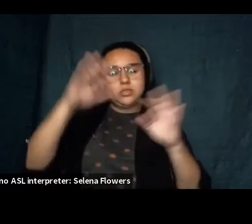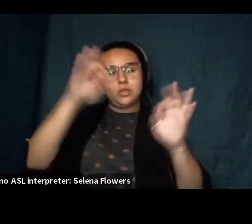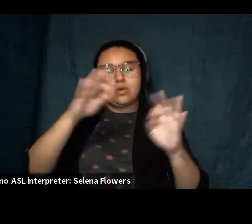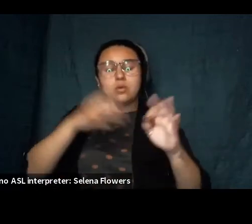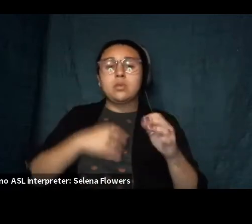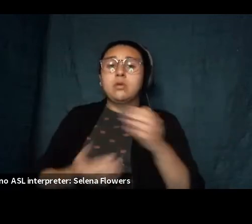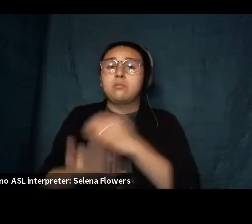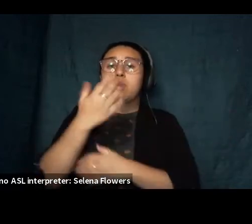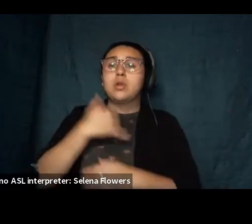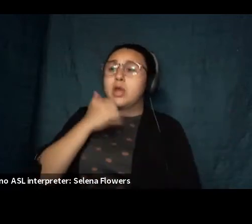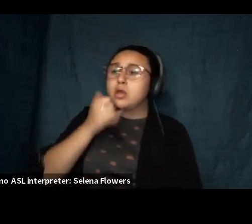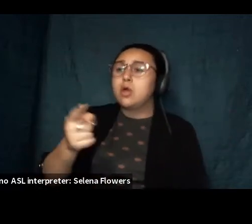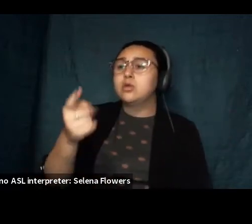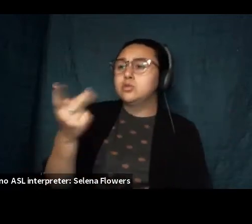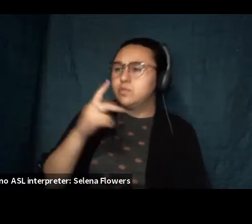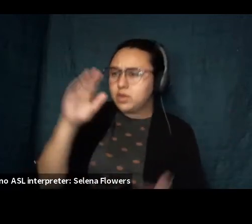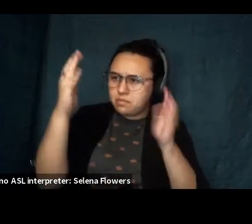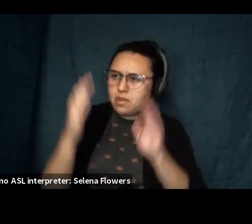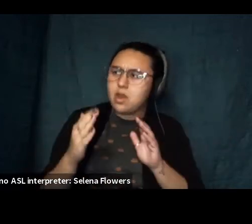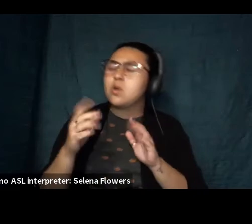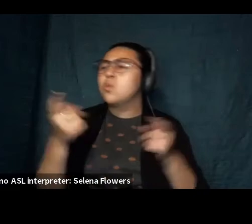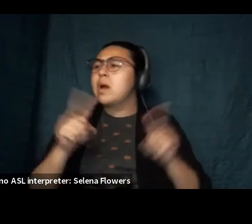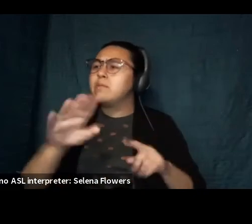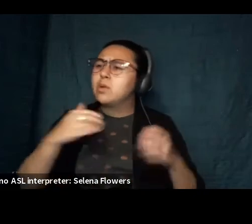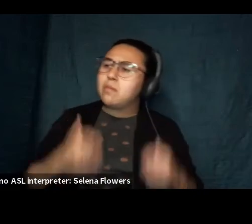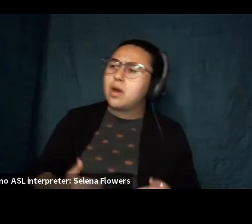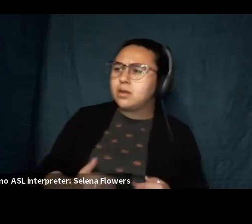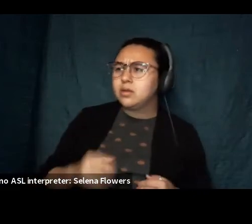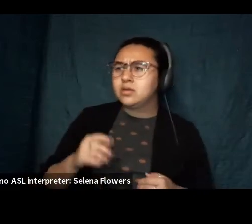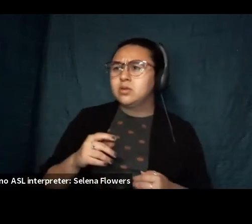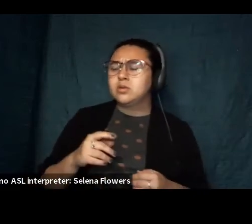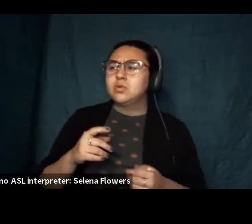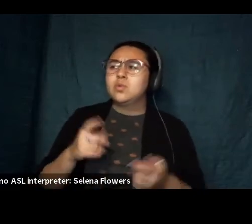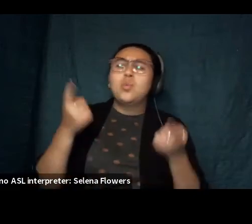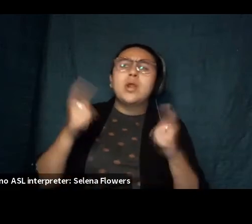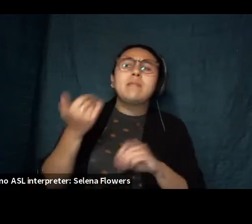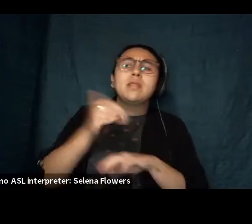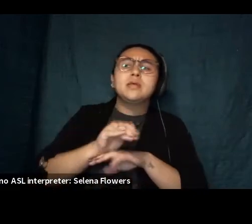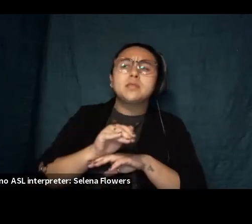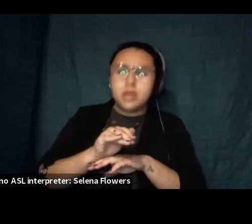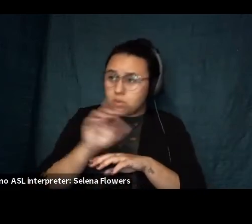compare mysteries what do you make of it where do you think you went last night